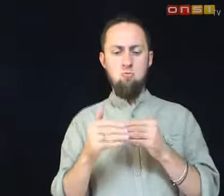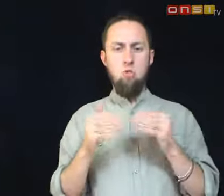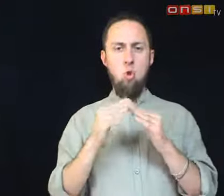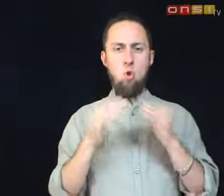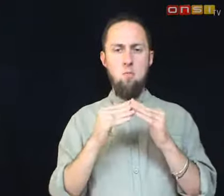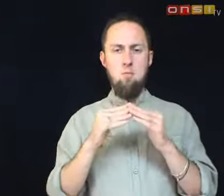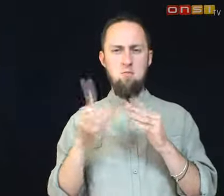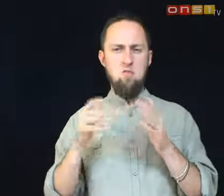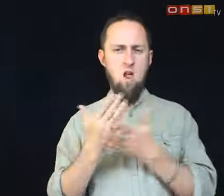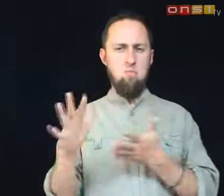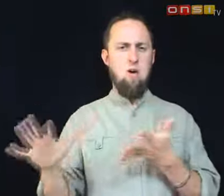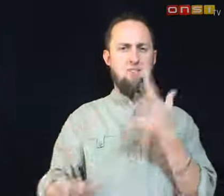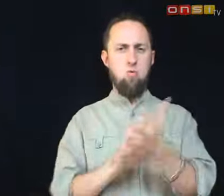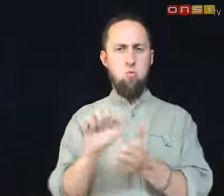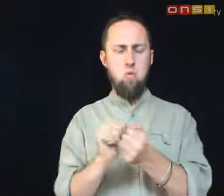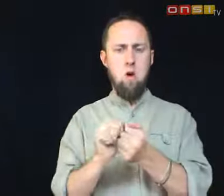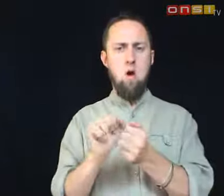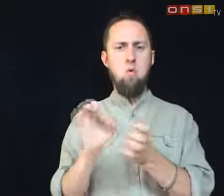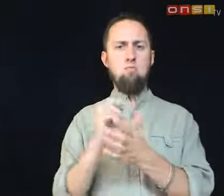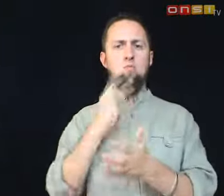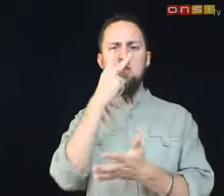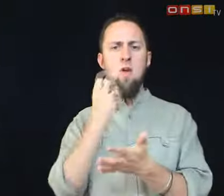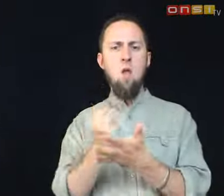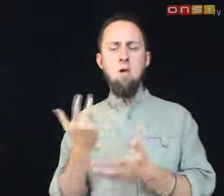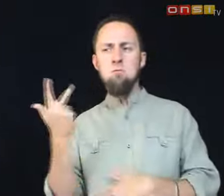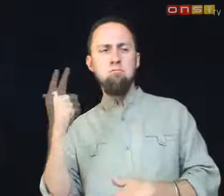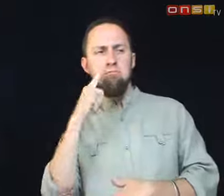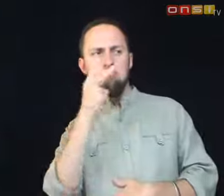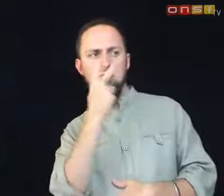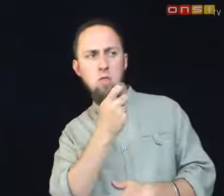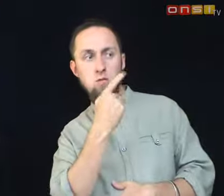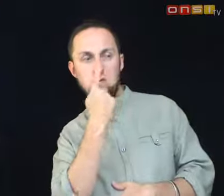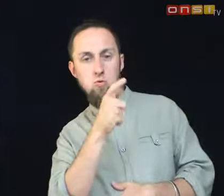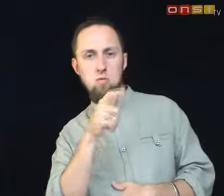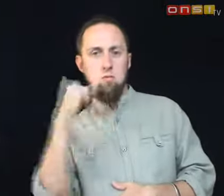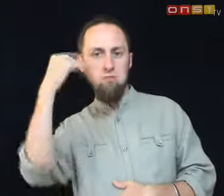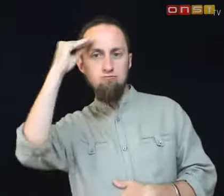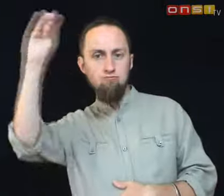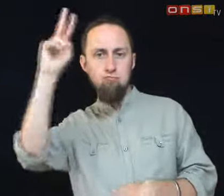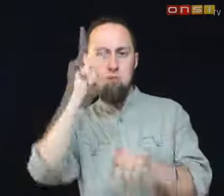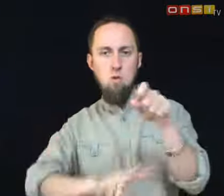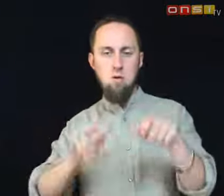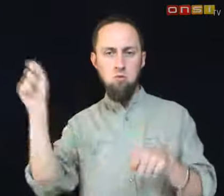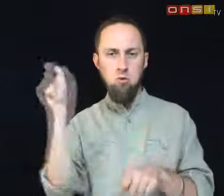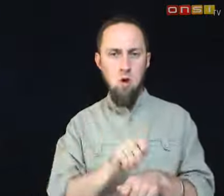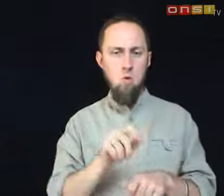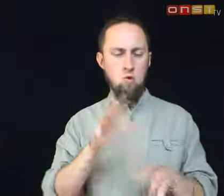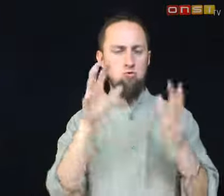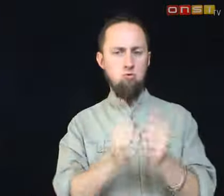You don't want to any material. You don't want to find material that You don't